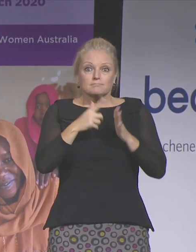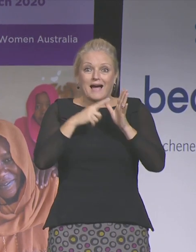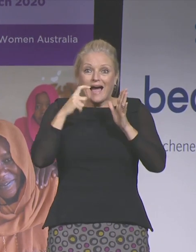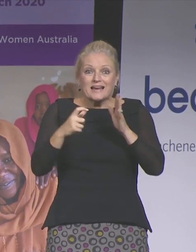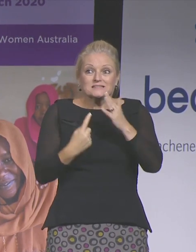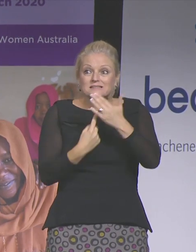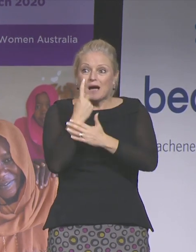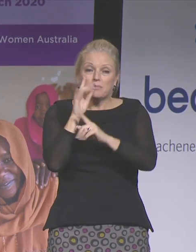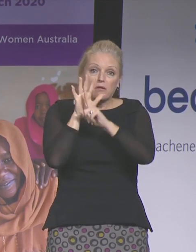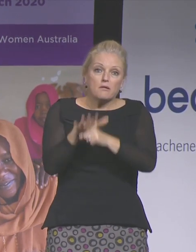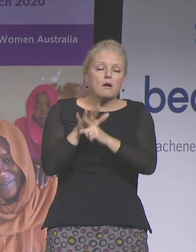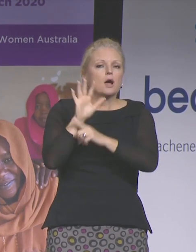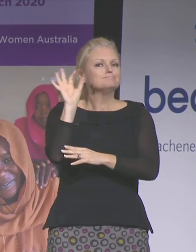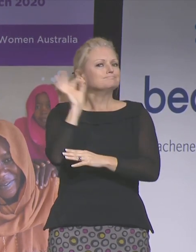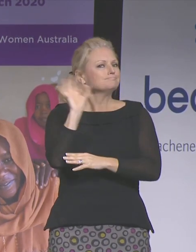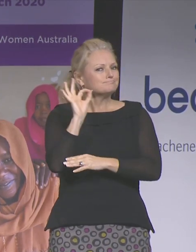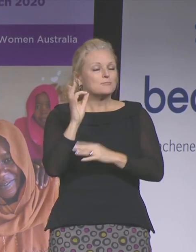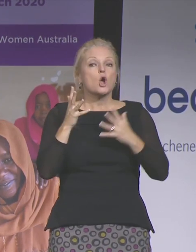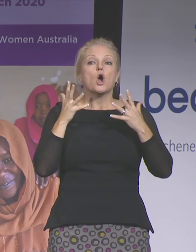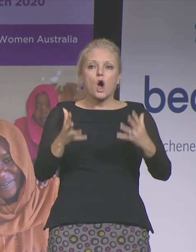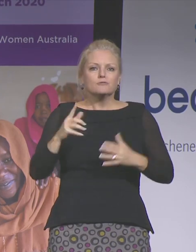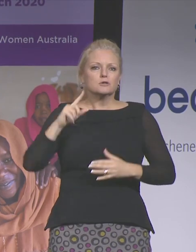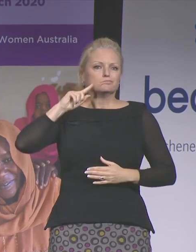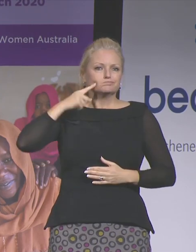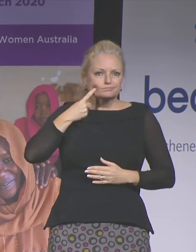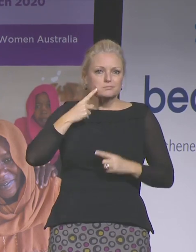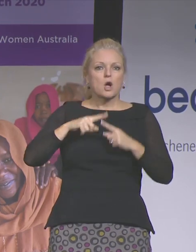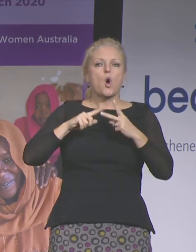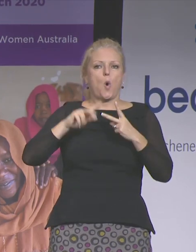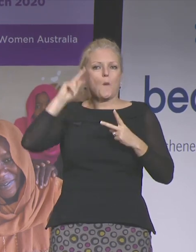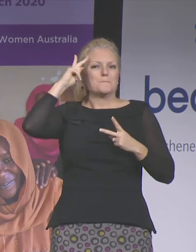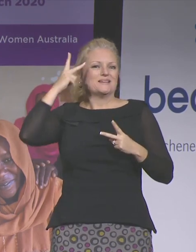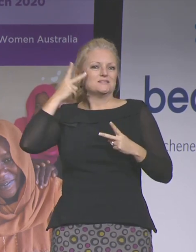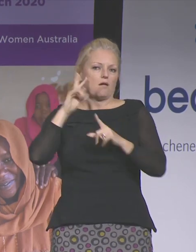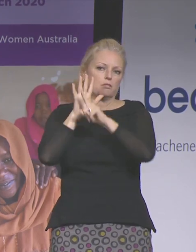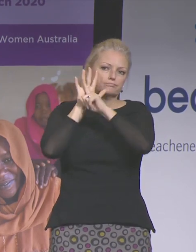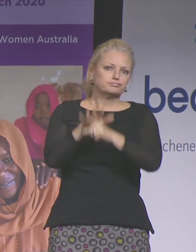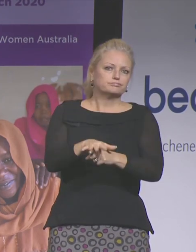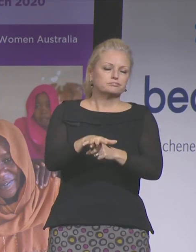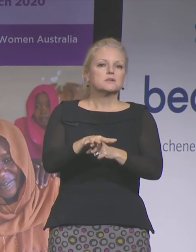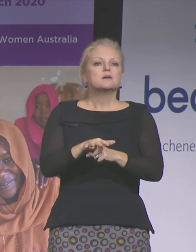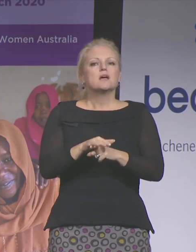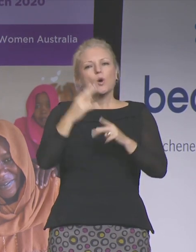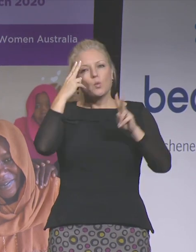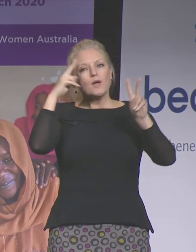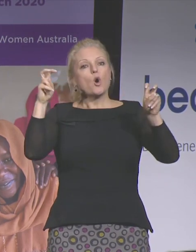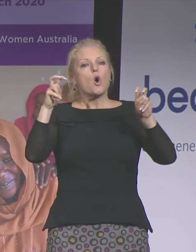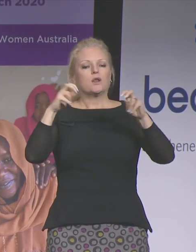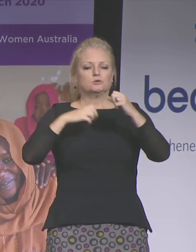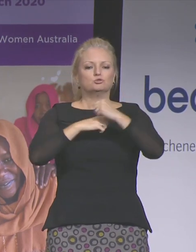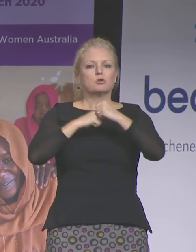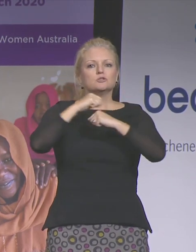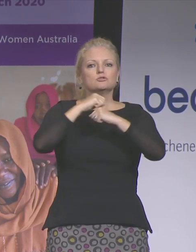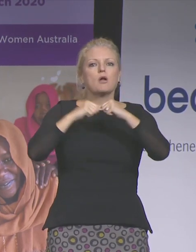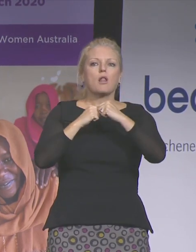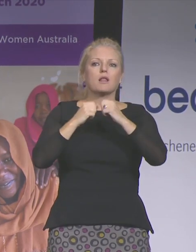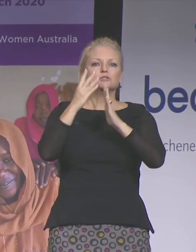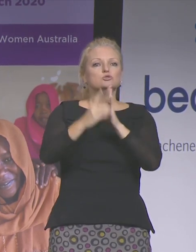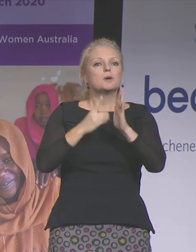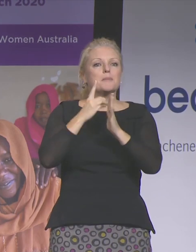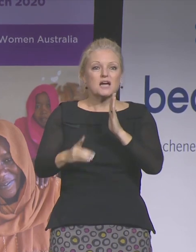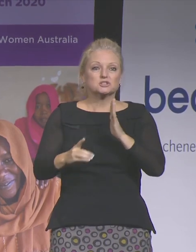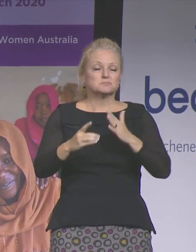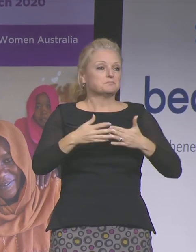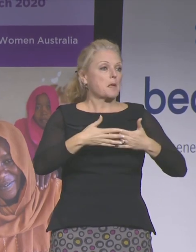indeed political and it happens by design. Structural discrimination, which exists in both the public and private